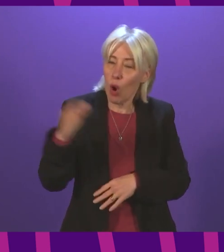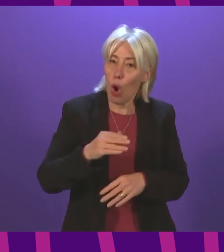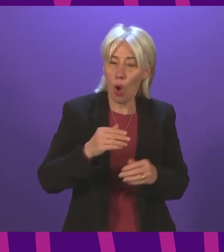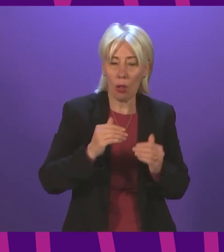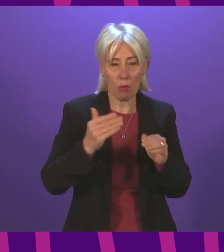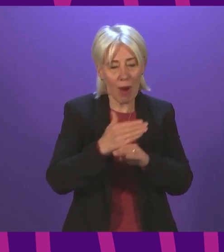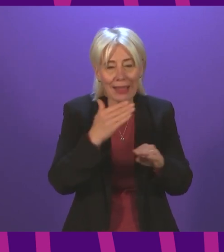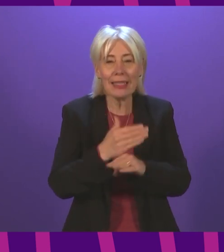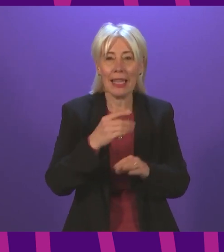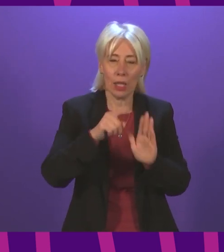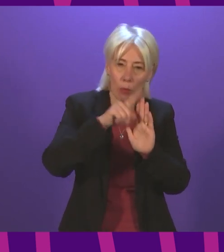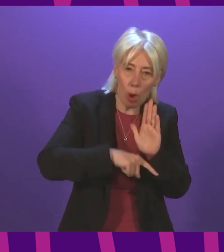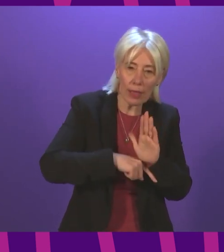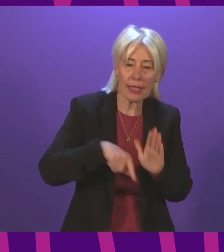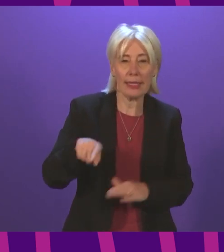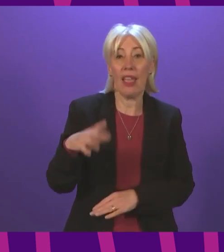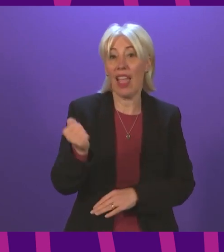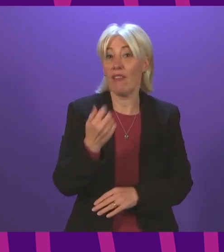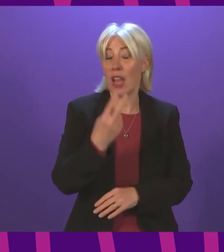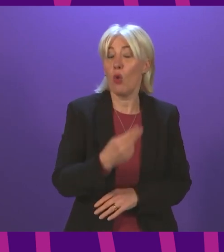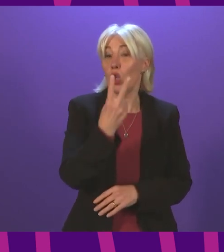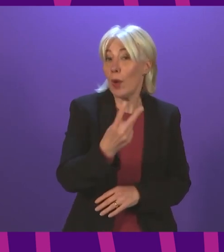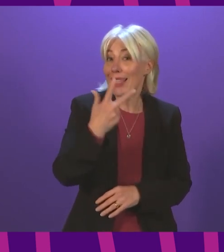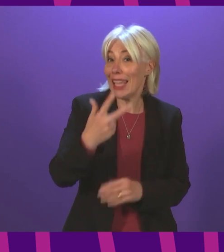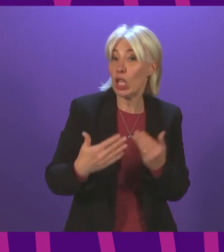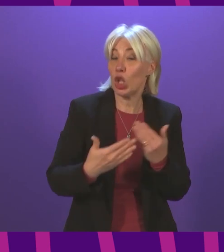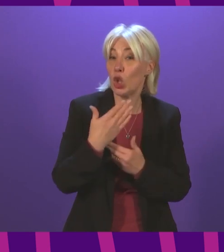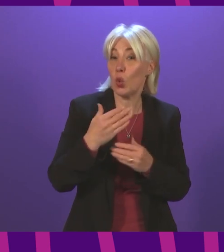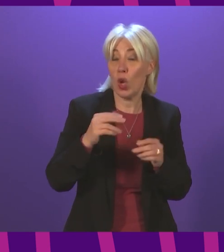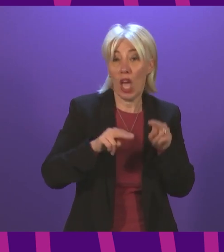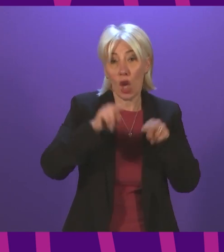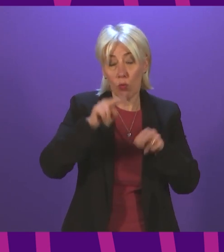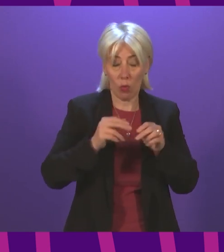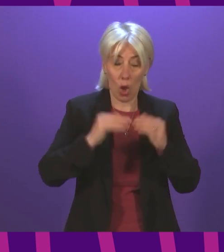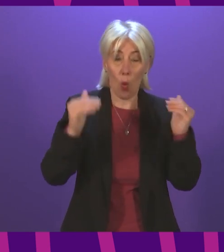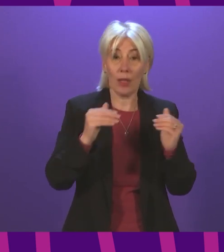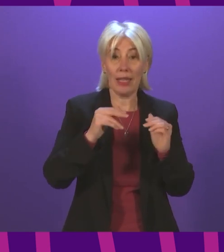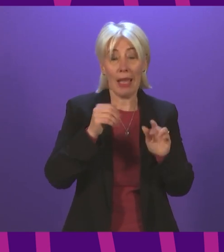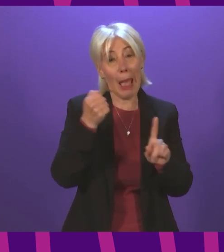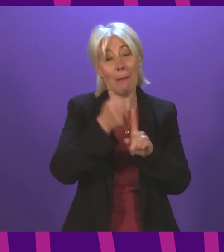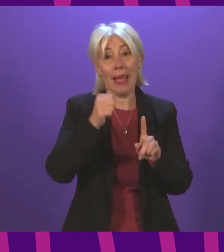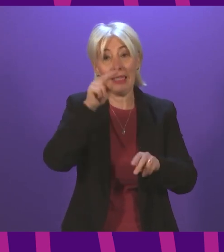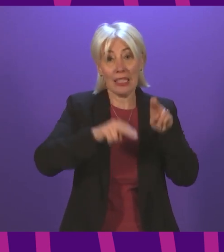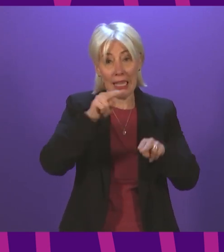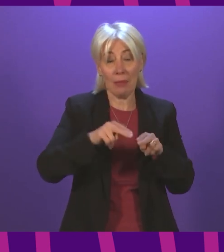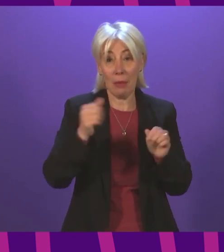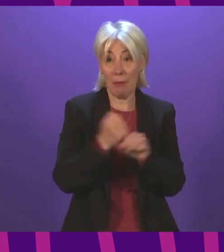with 28 new equality impact assessments already published since August.